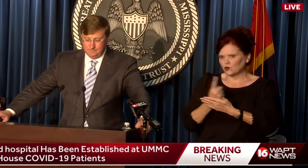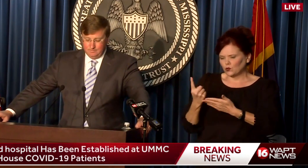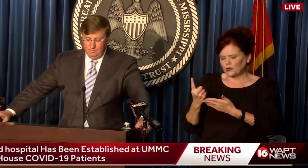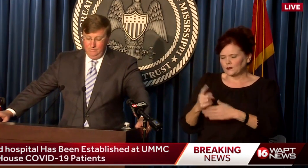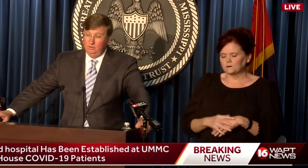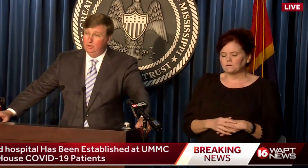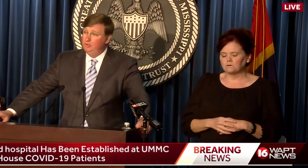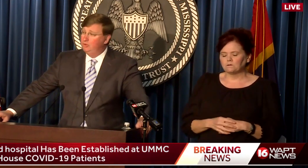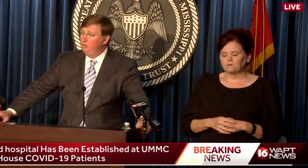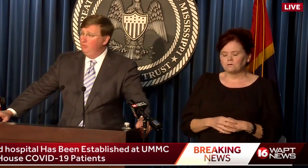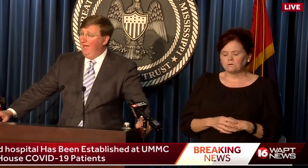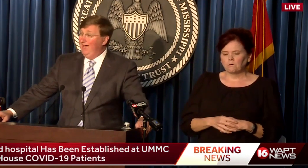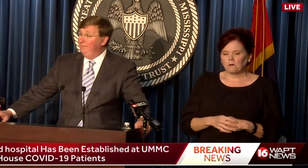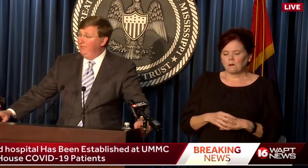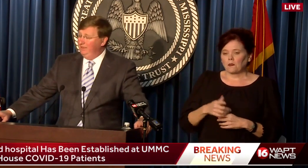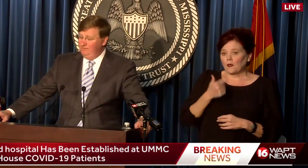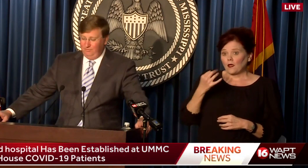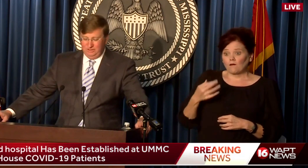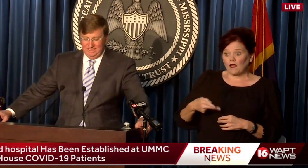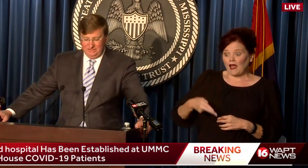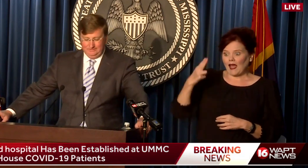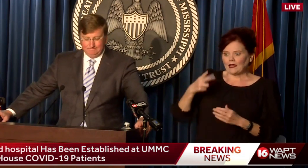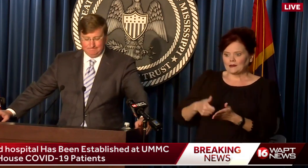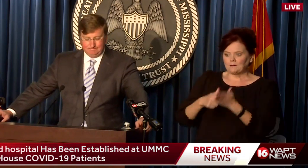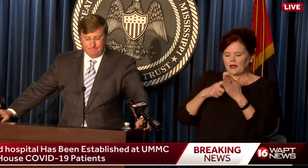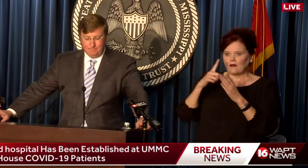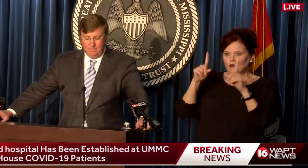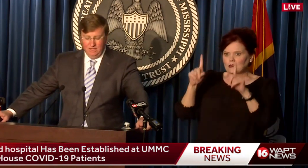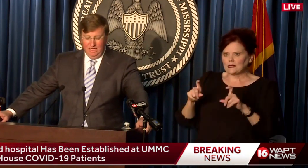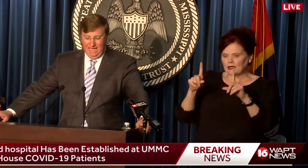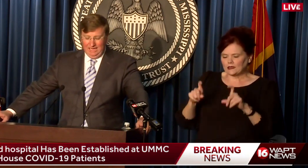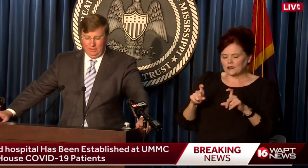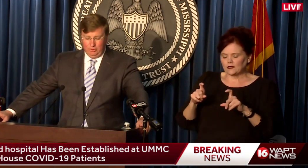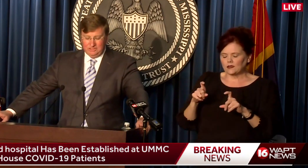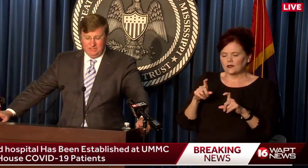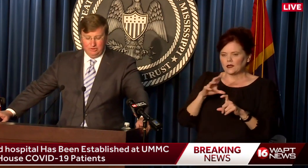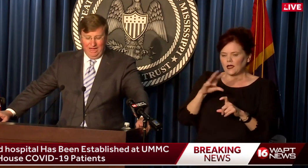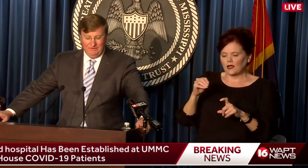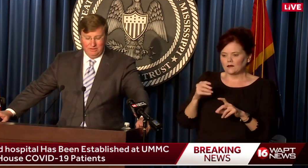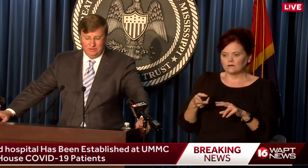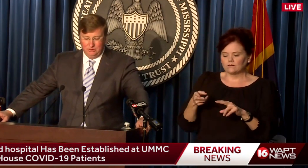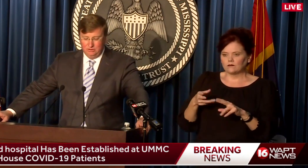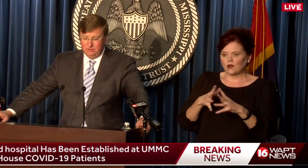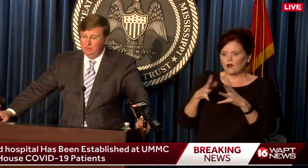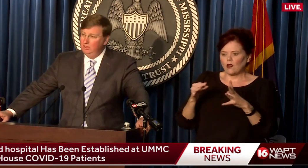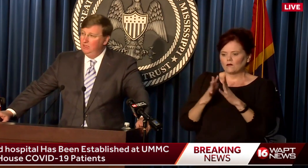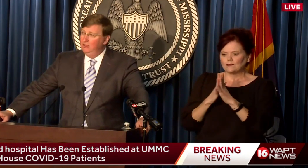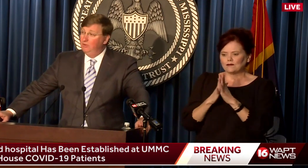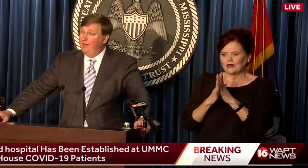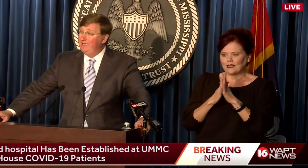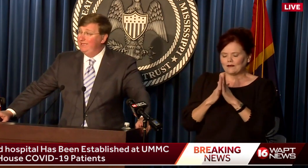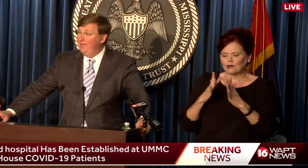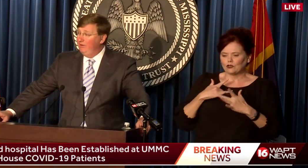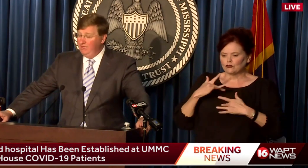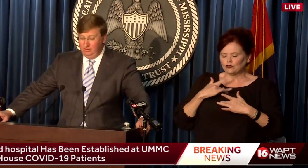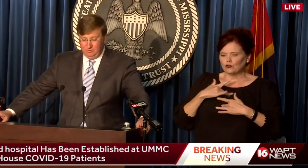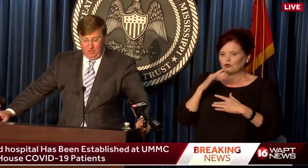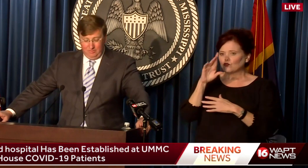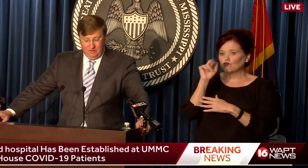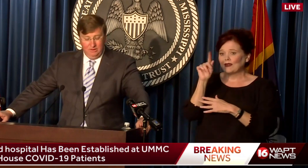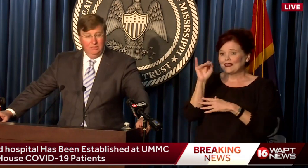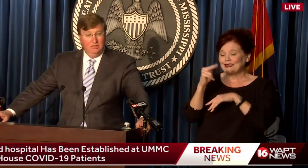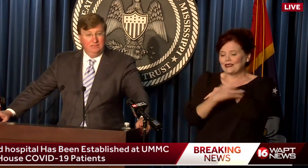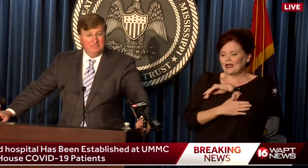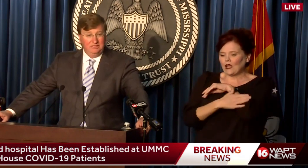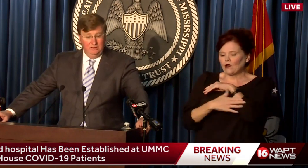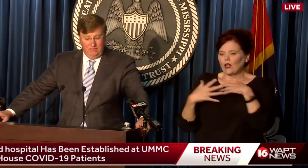Due to high demand for testing and increasing traffic concerns, the Rankin County Health